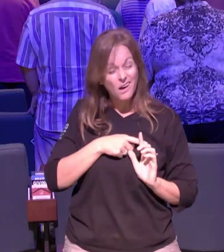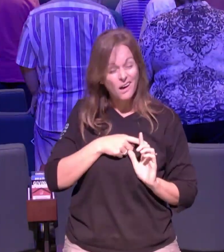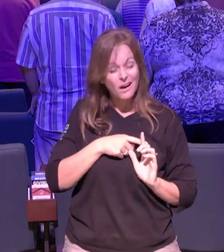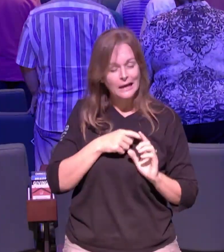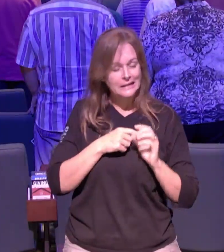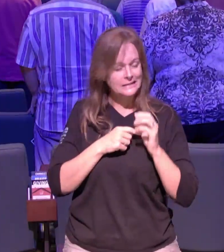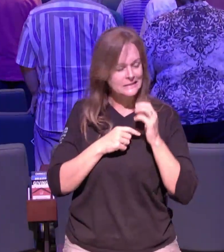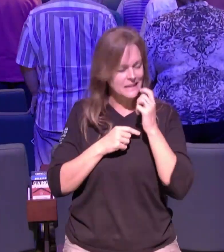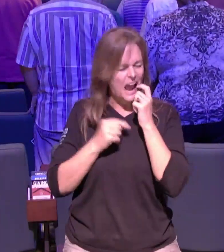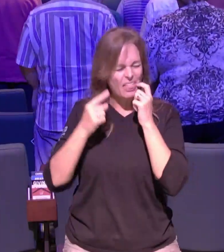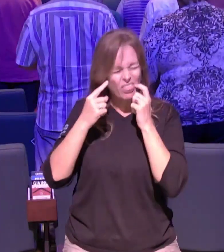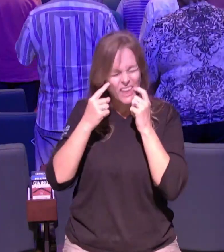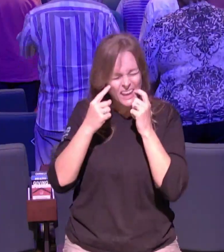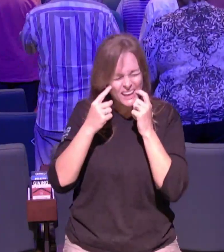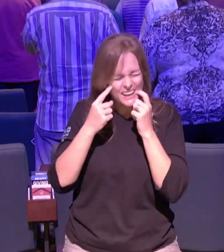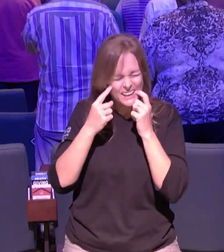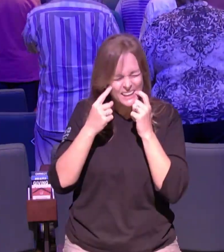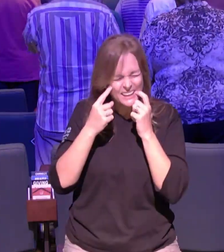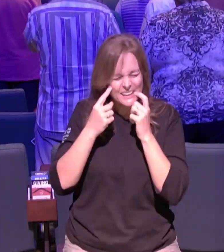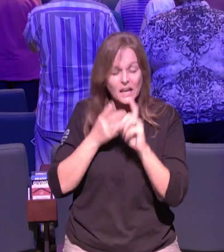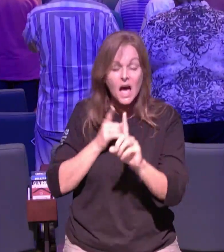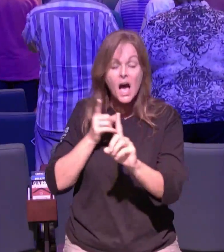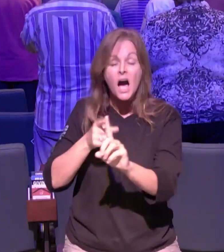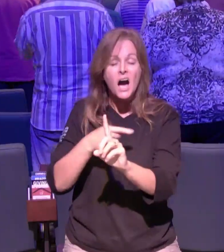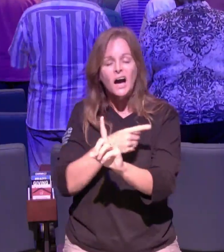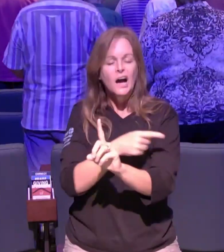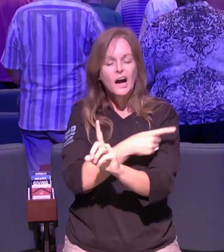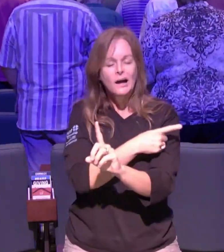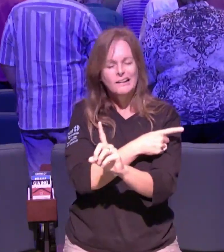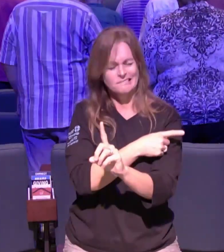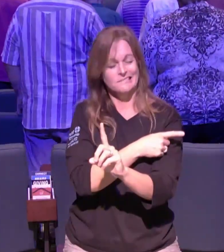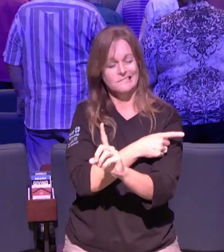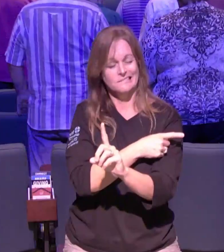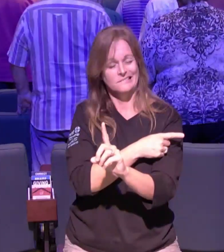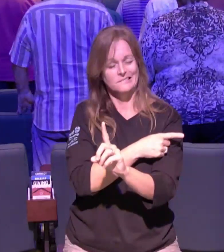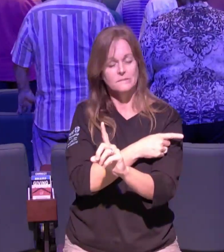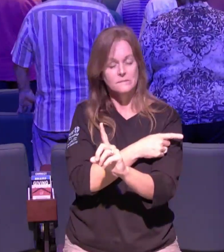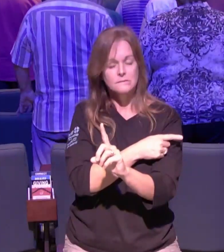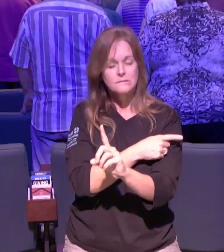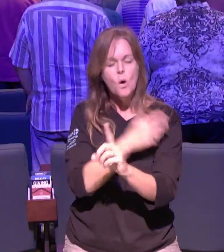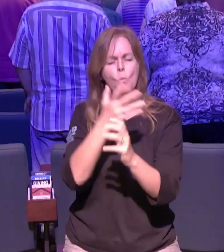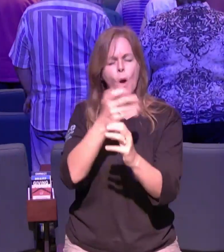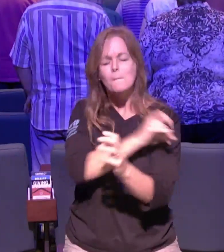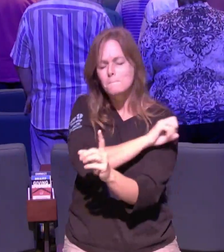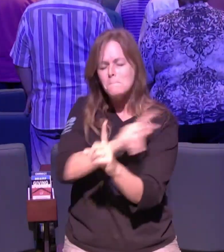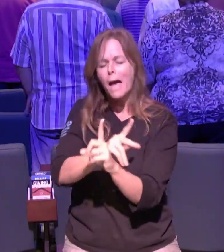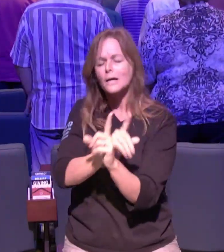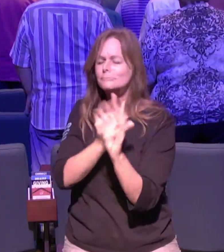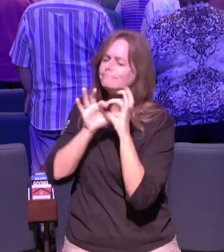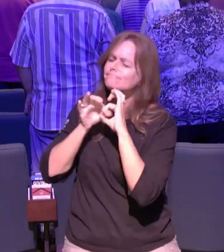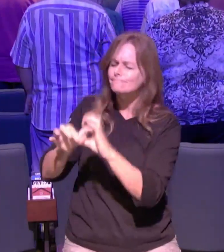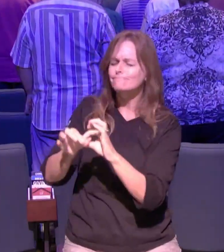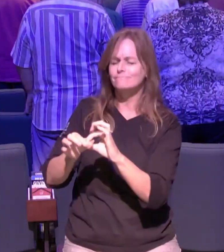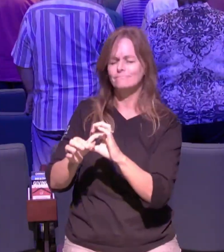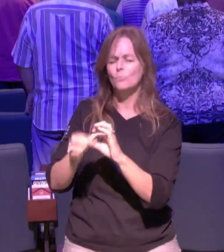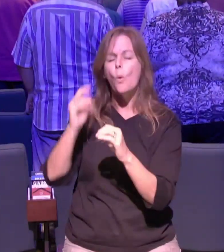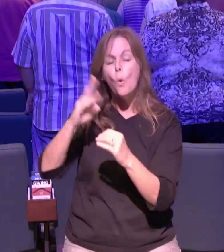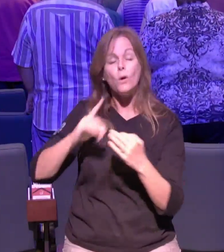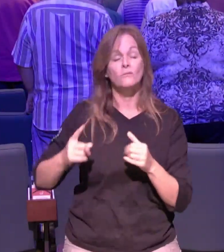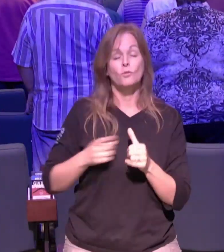it's not where it needs to be i want to lead you in a prayer and this prayer will just help that relationship with god begin or get back to where